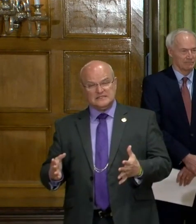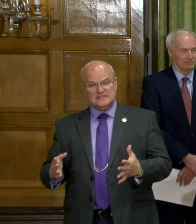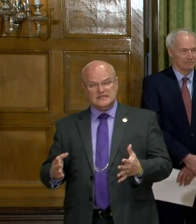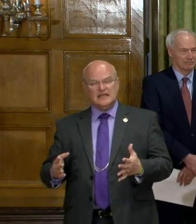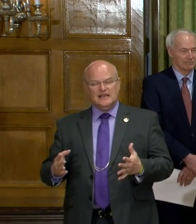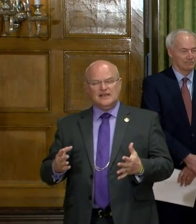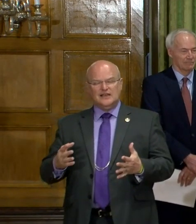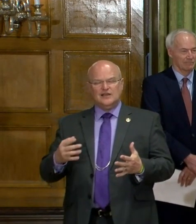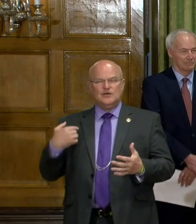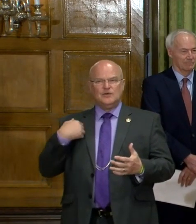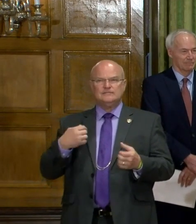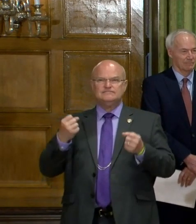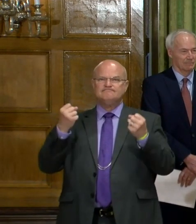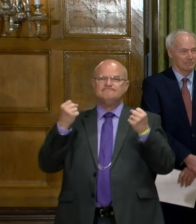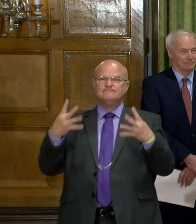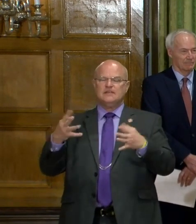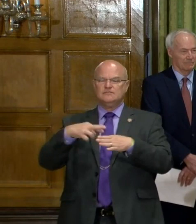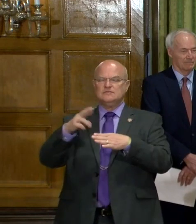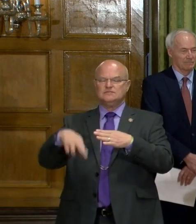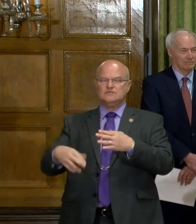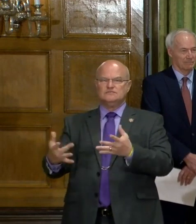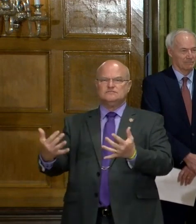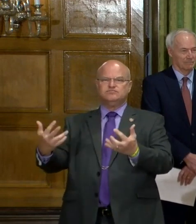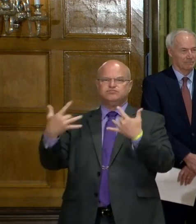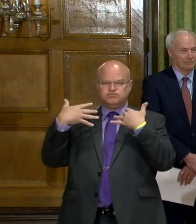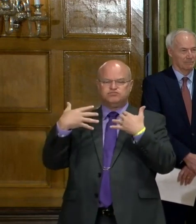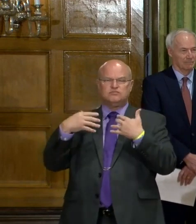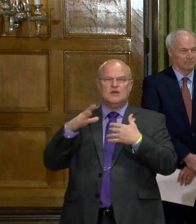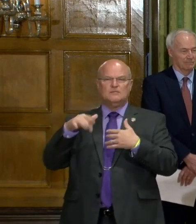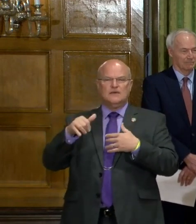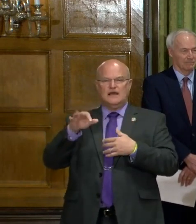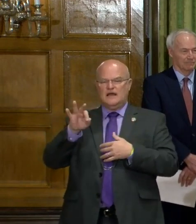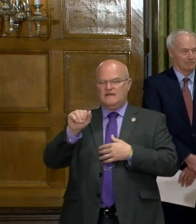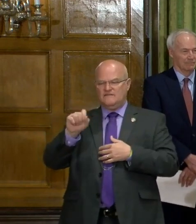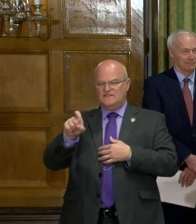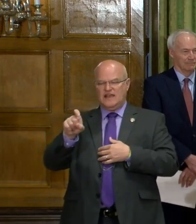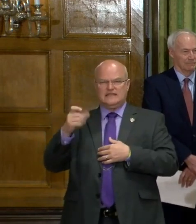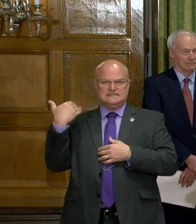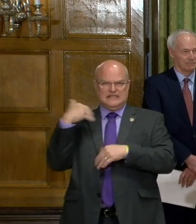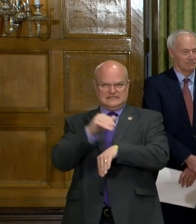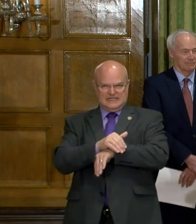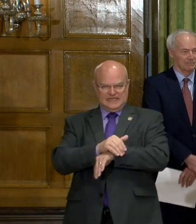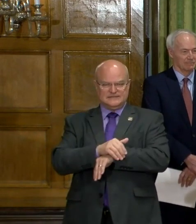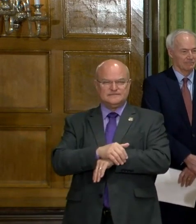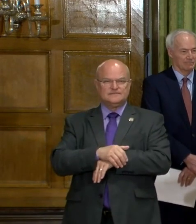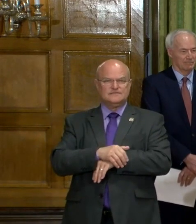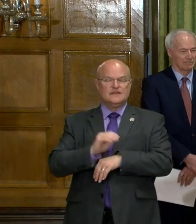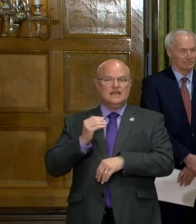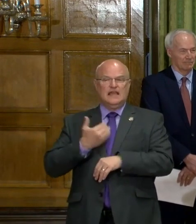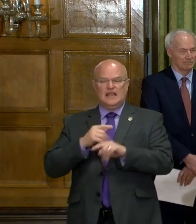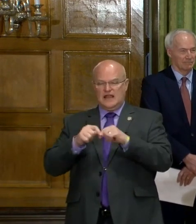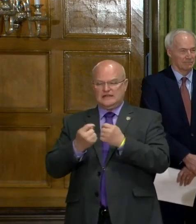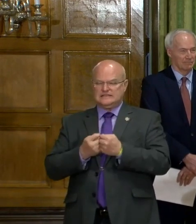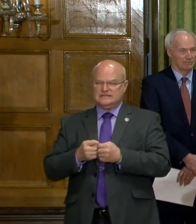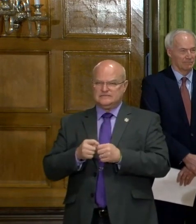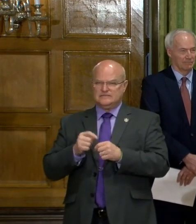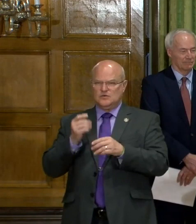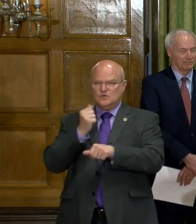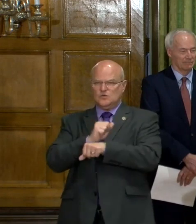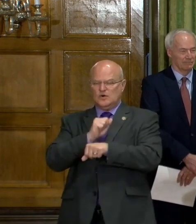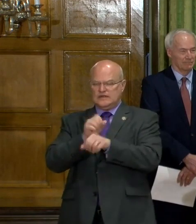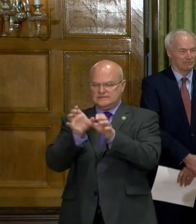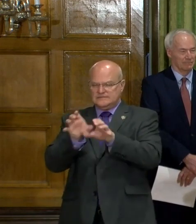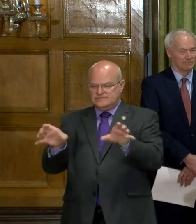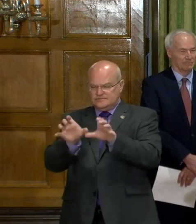As you can imagine, we had quite a few results come in by fax last night. We had our team working to sort those